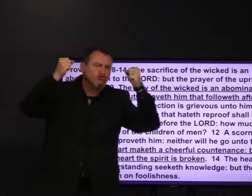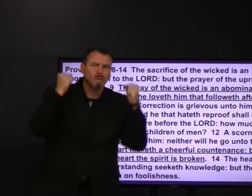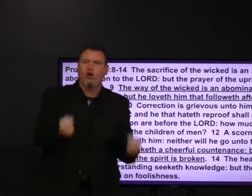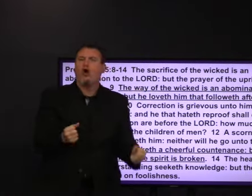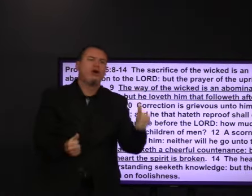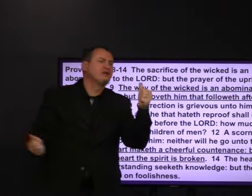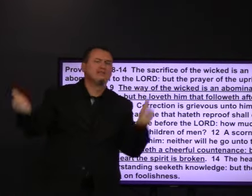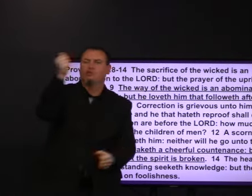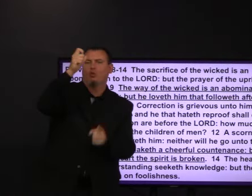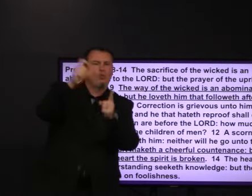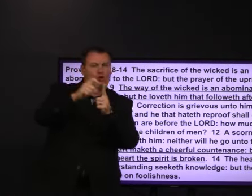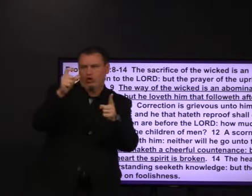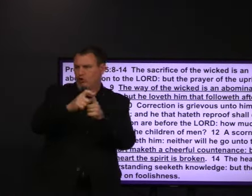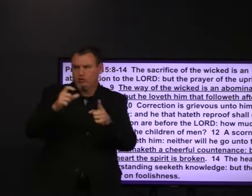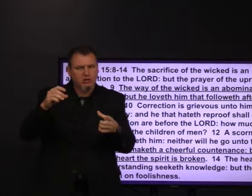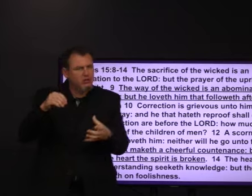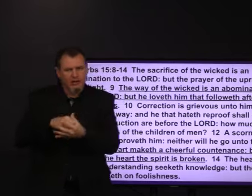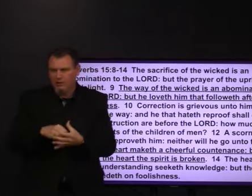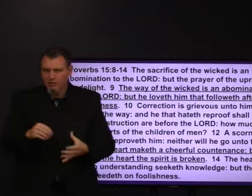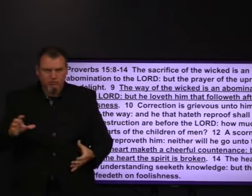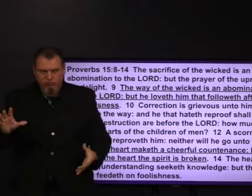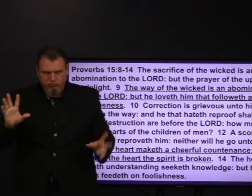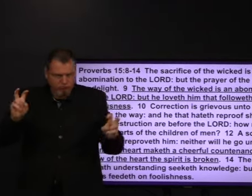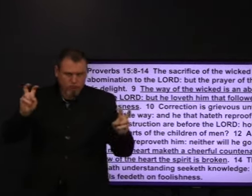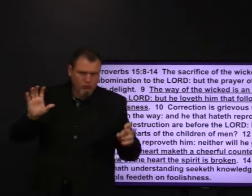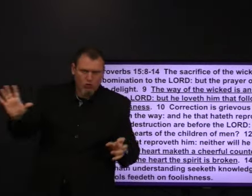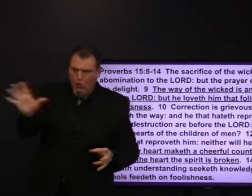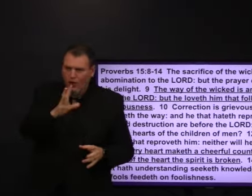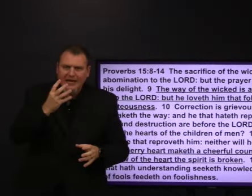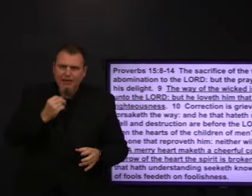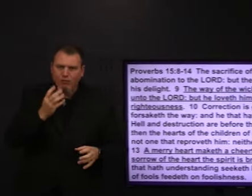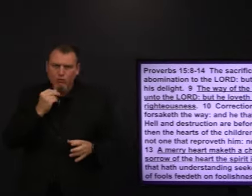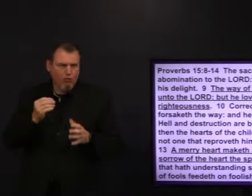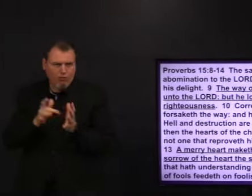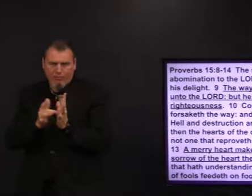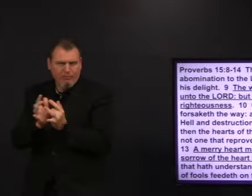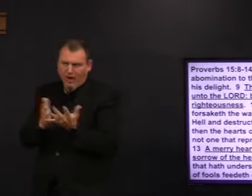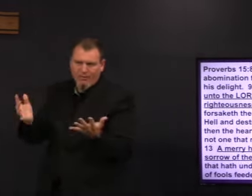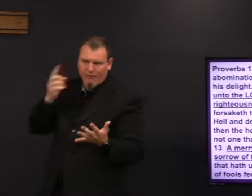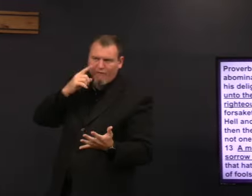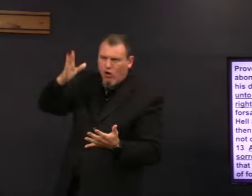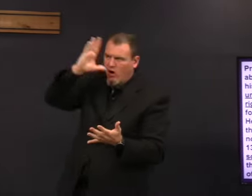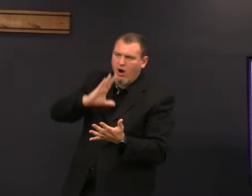He's the strongest word you could use in the Hebrew Bible.